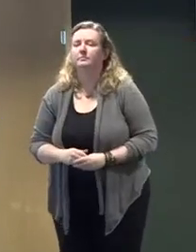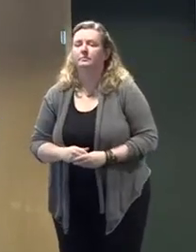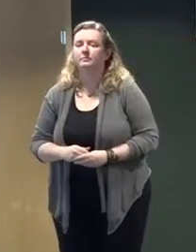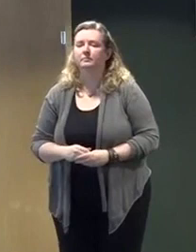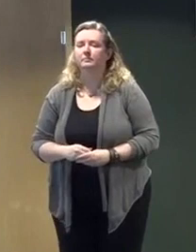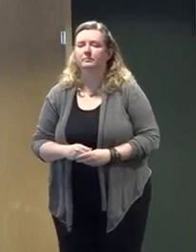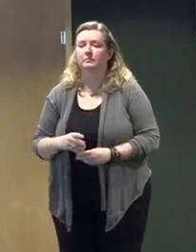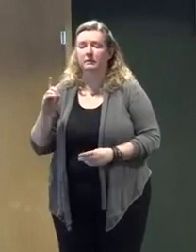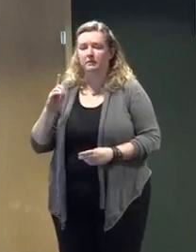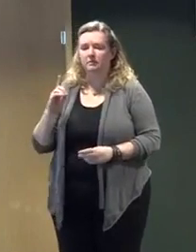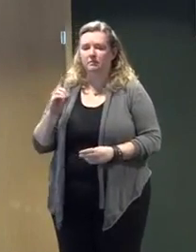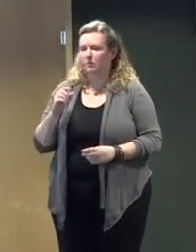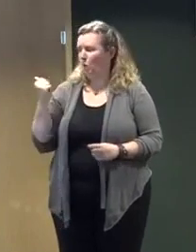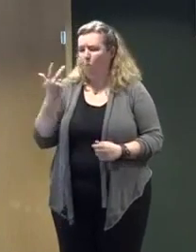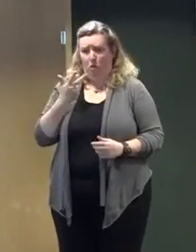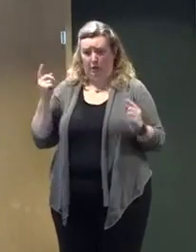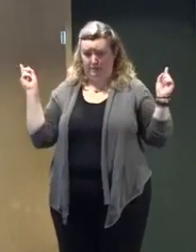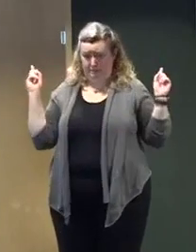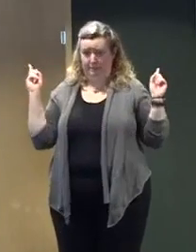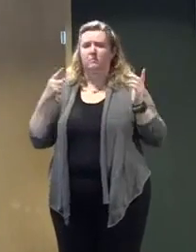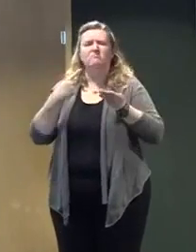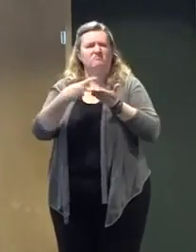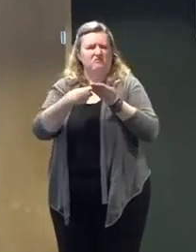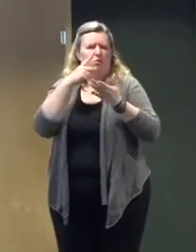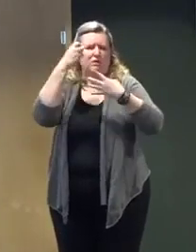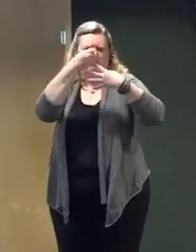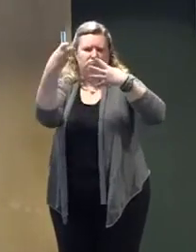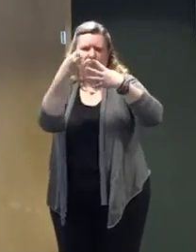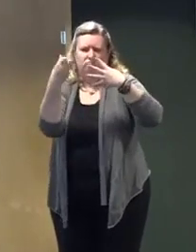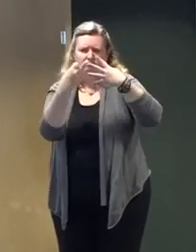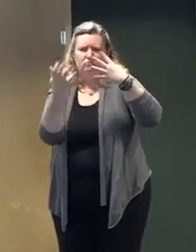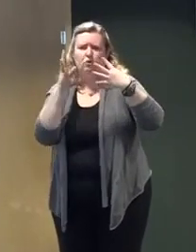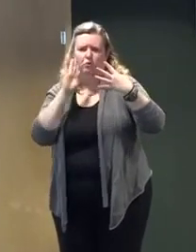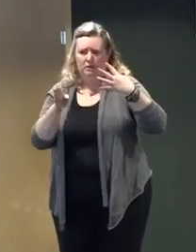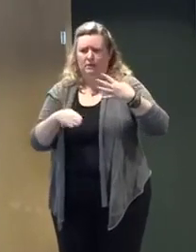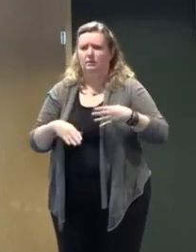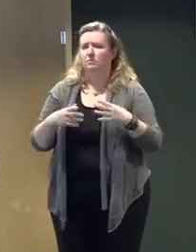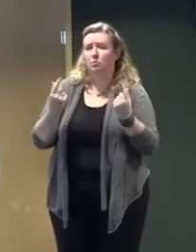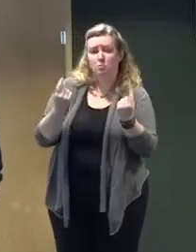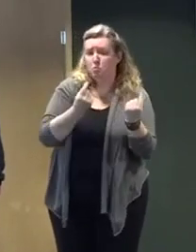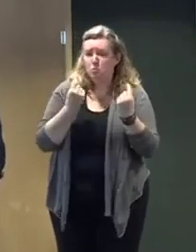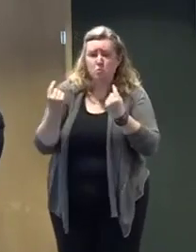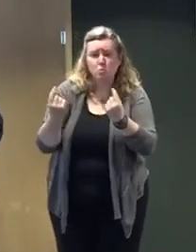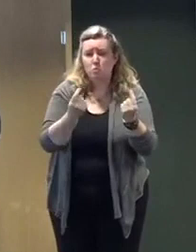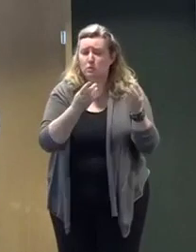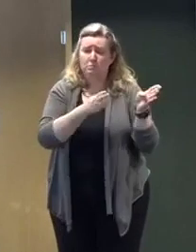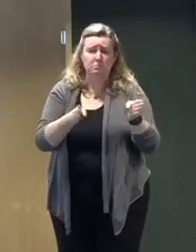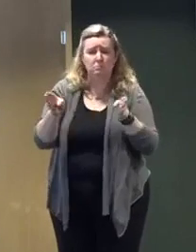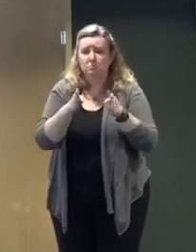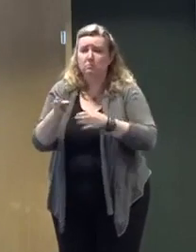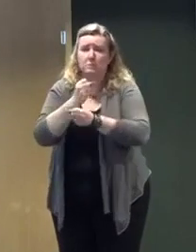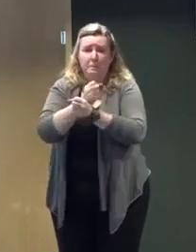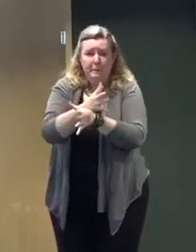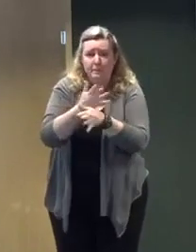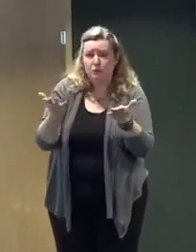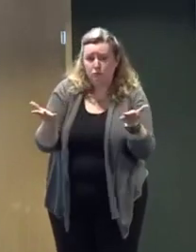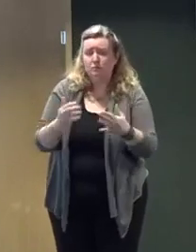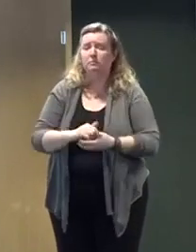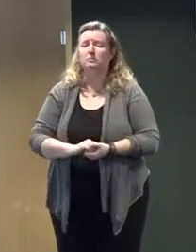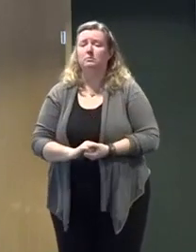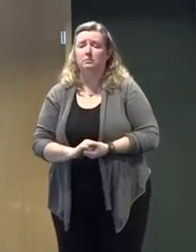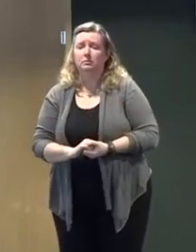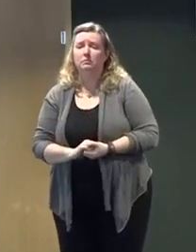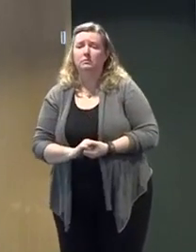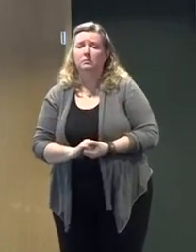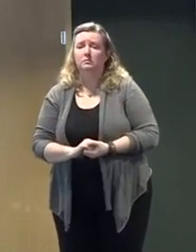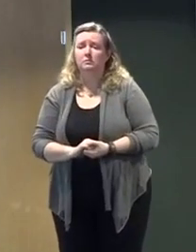Pat to discuss in greater detail the specific preparations they and their teams are undertaking, but suffice it to